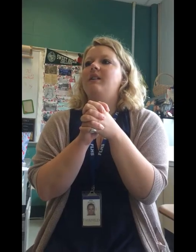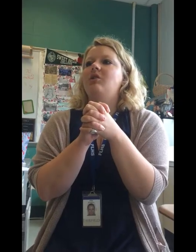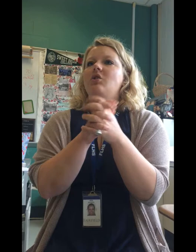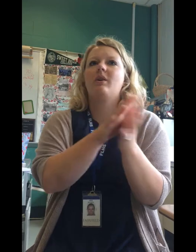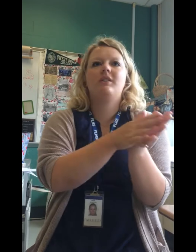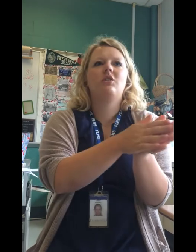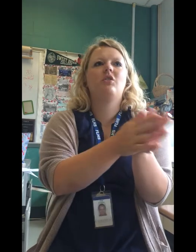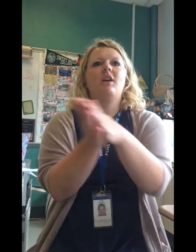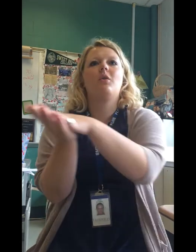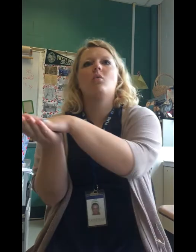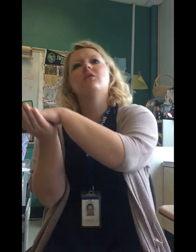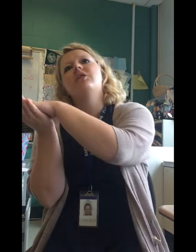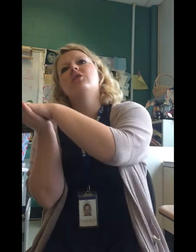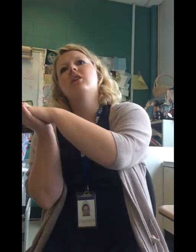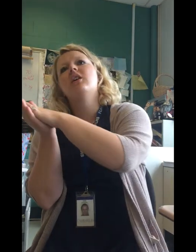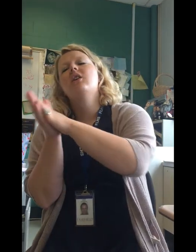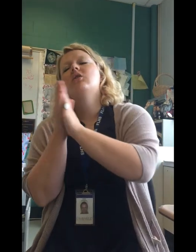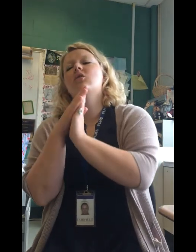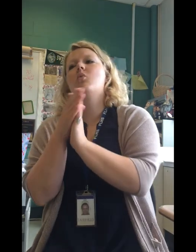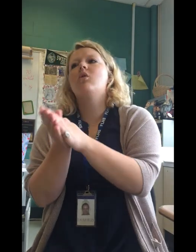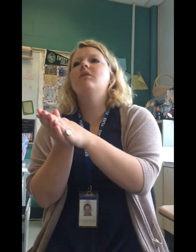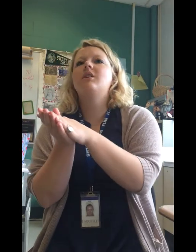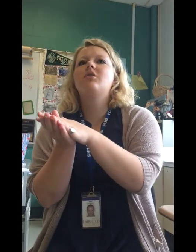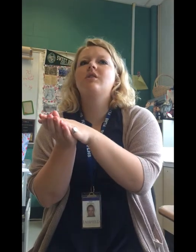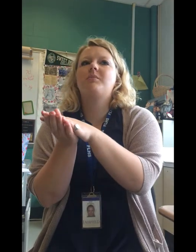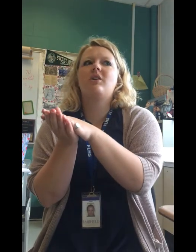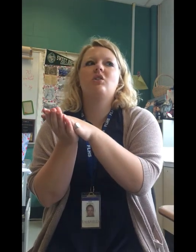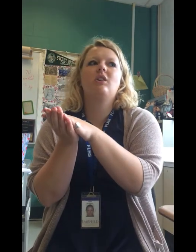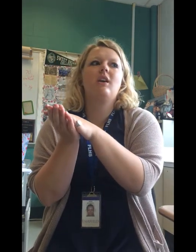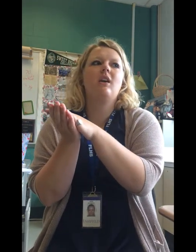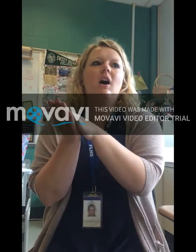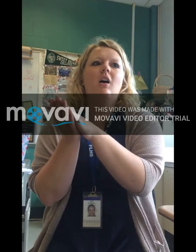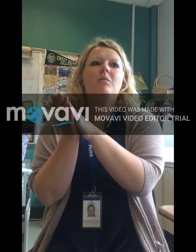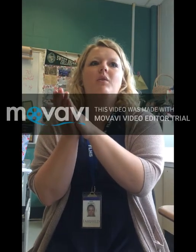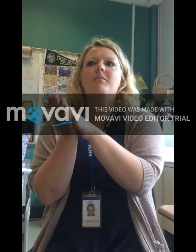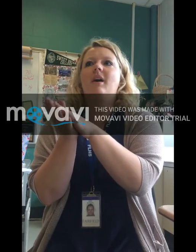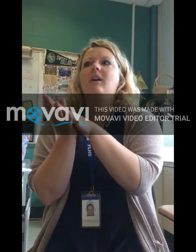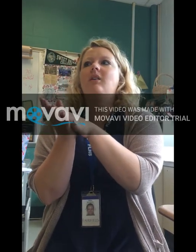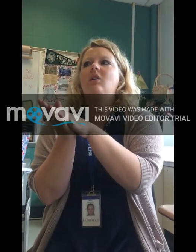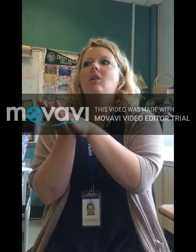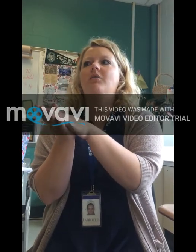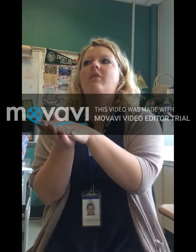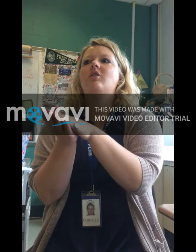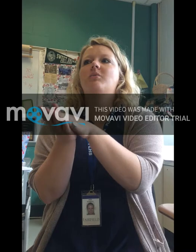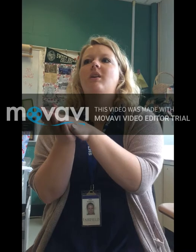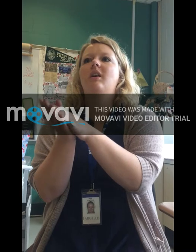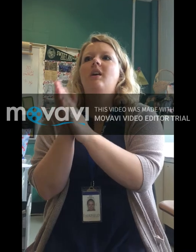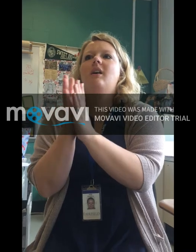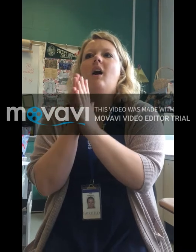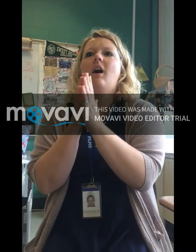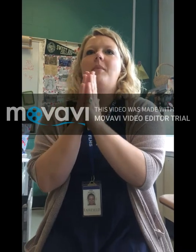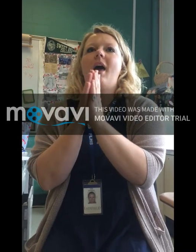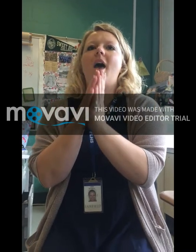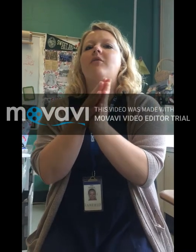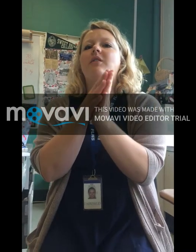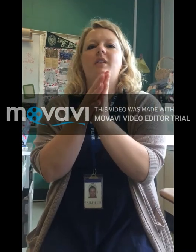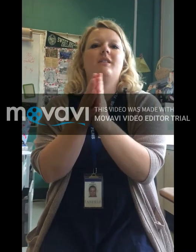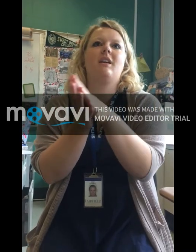teach U.S. and world history. So the world history, especially with my freshman, everything's